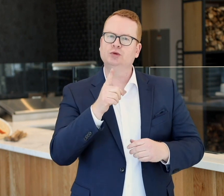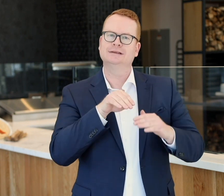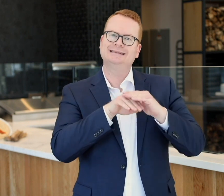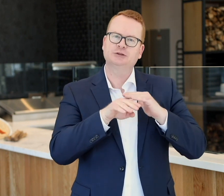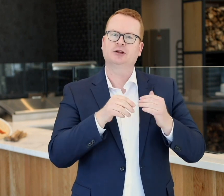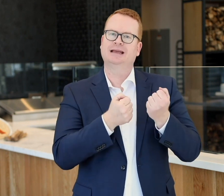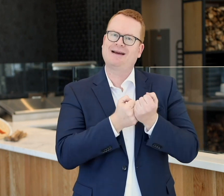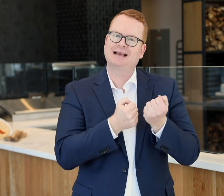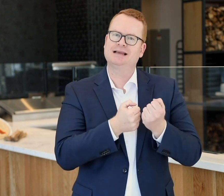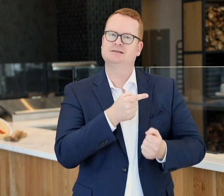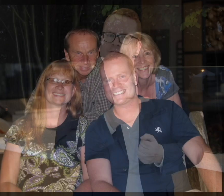accessibility advocates.